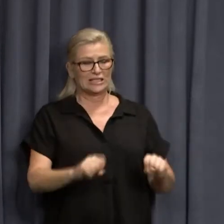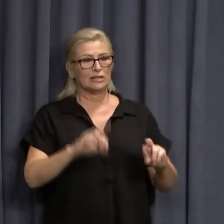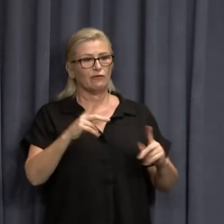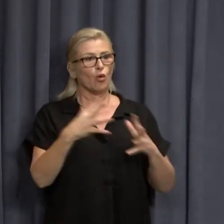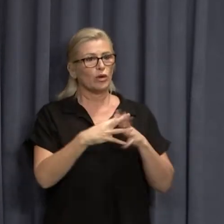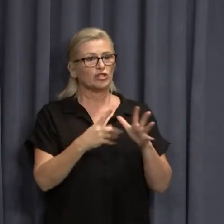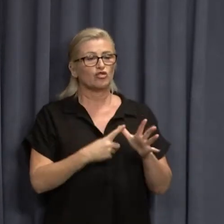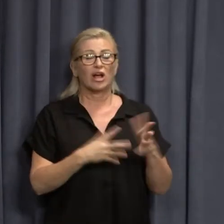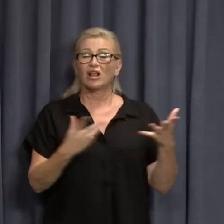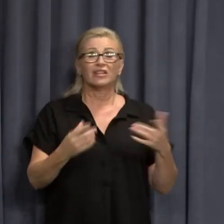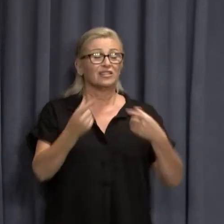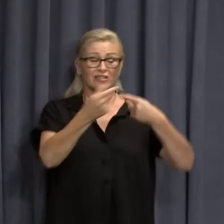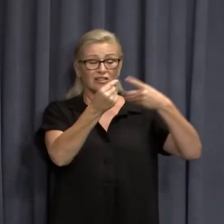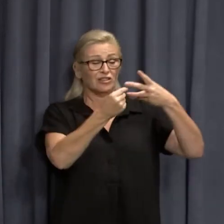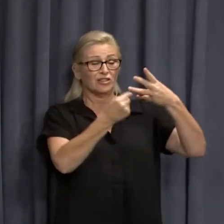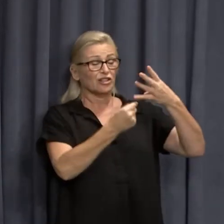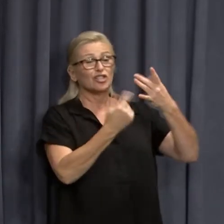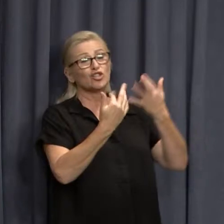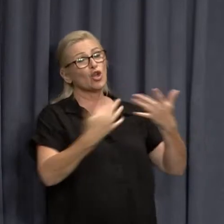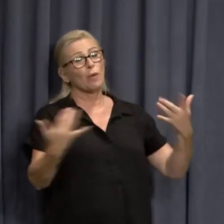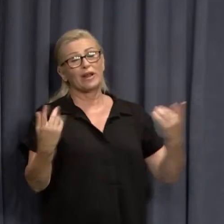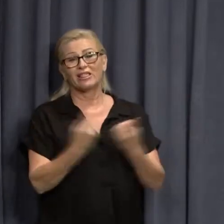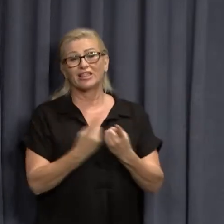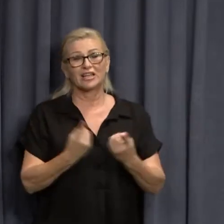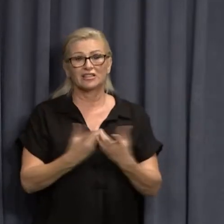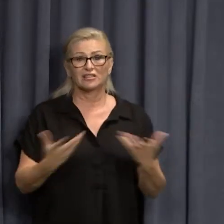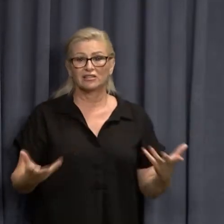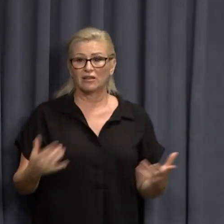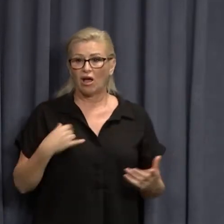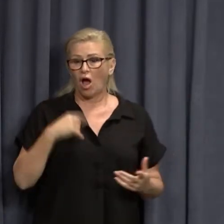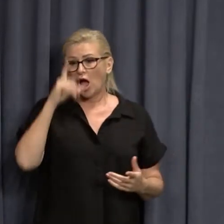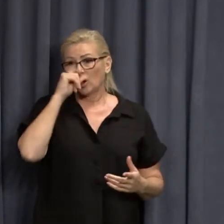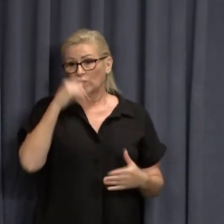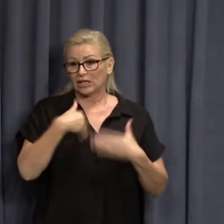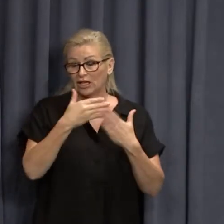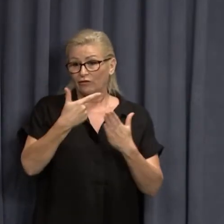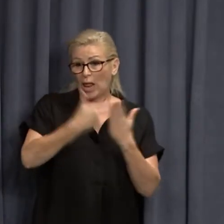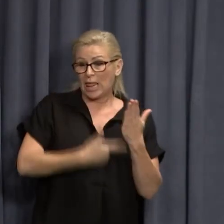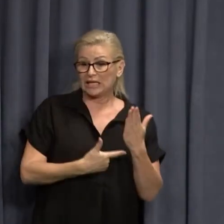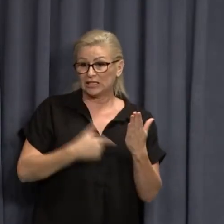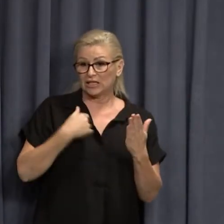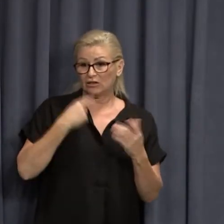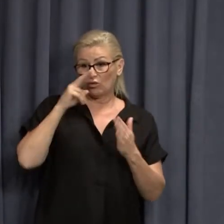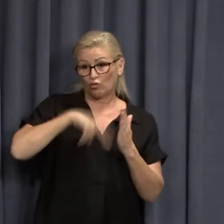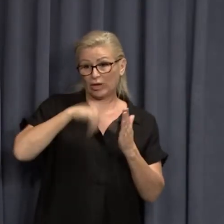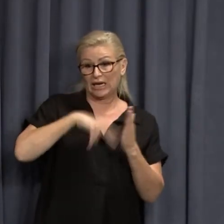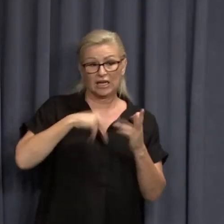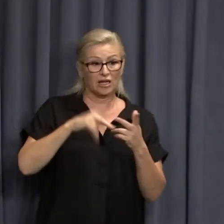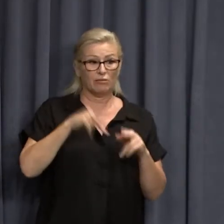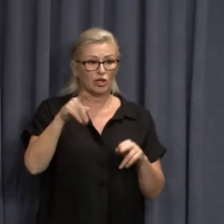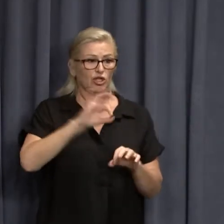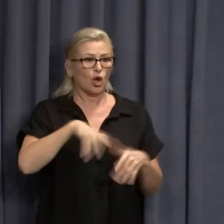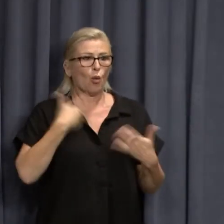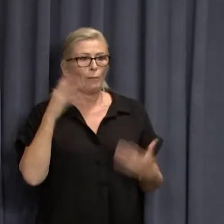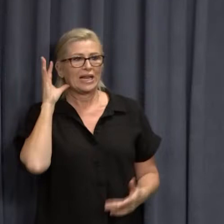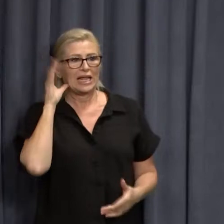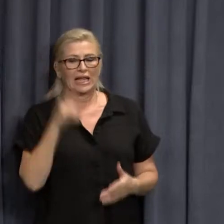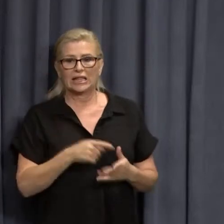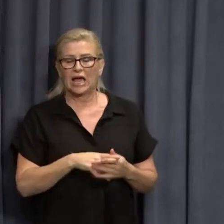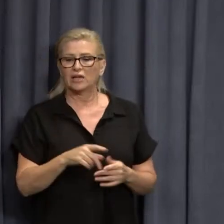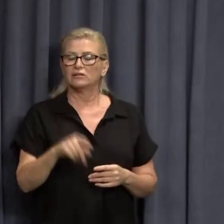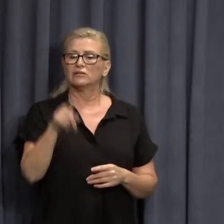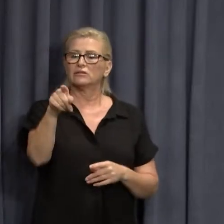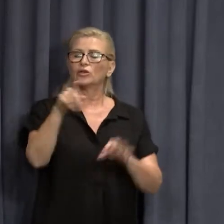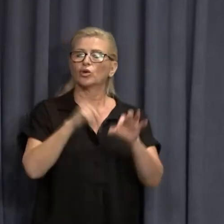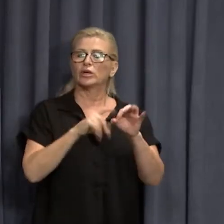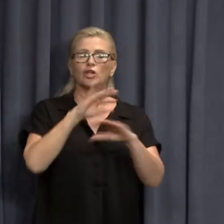Australia. Look, there's numerous things. There's numerous others. I probably could get a list and read them out for you if you like, but you probably wouldn't like that. Just on sport, you